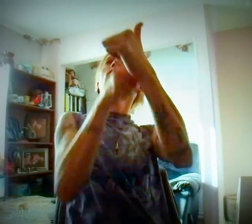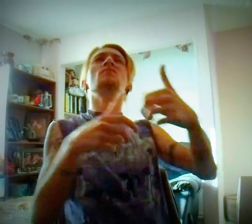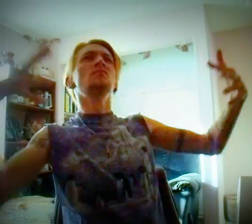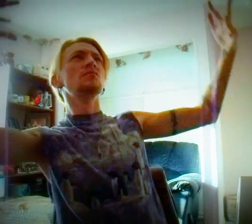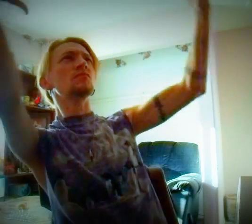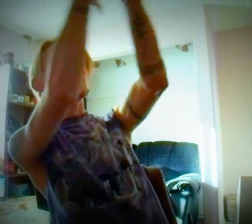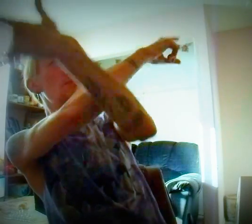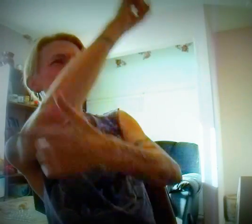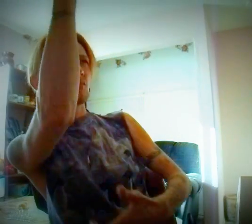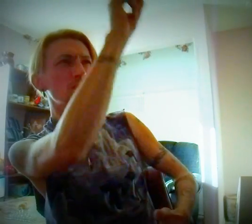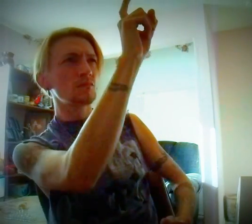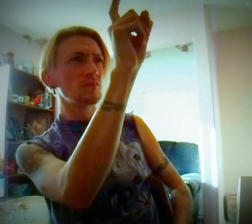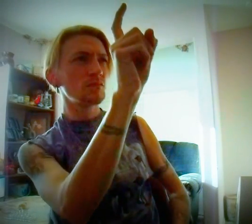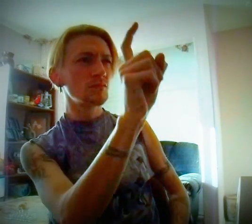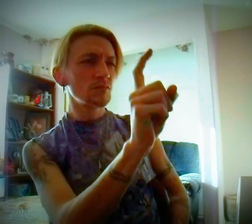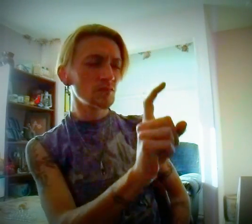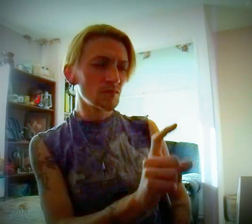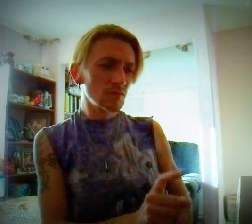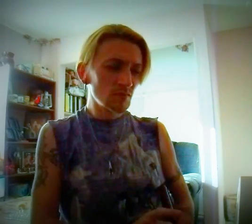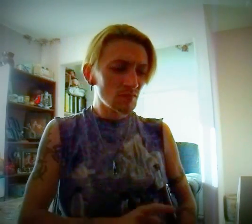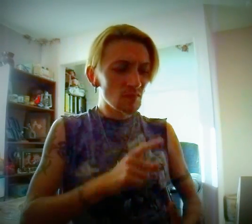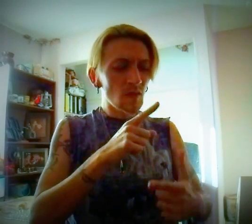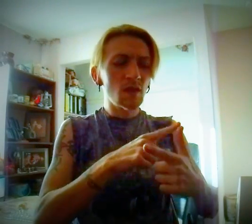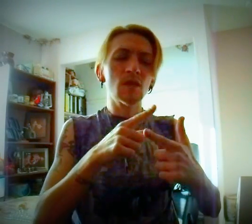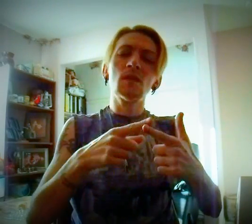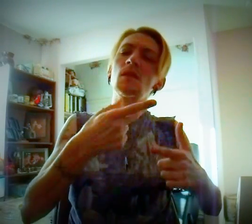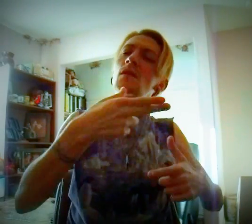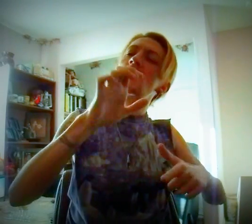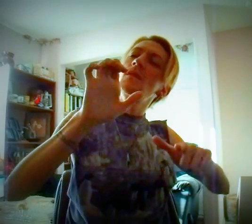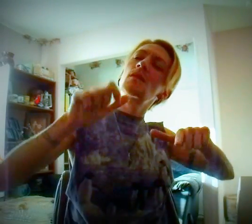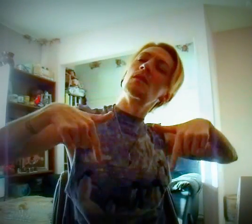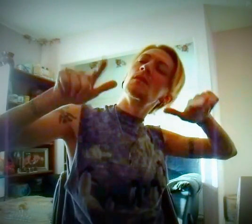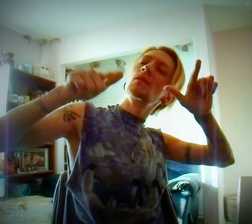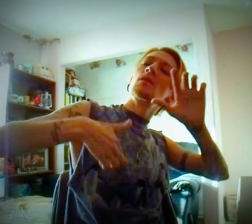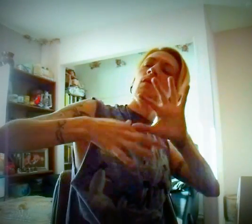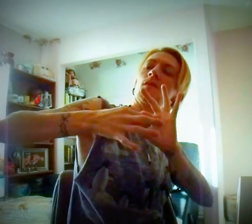storm Oh, but he let me go